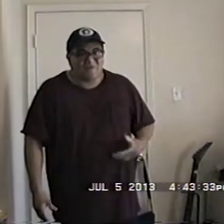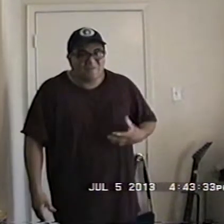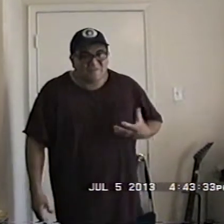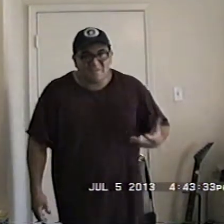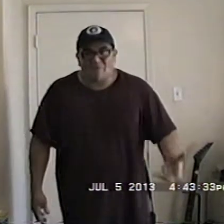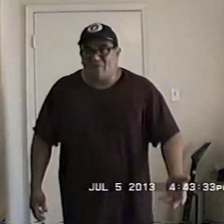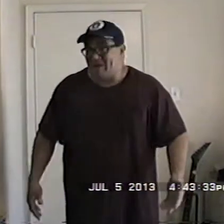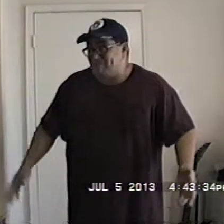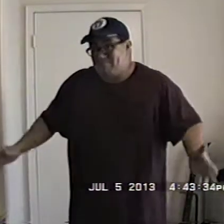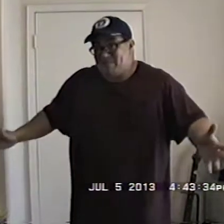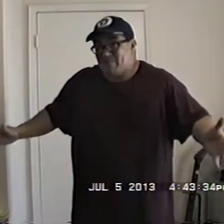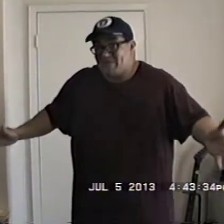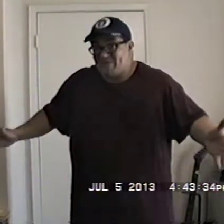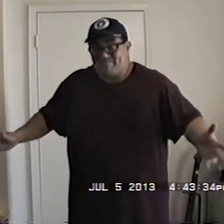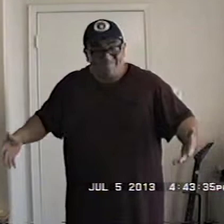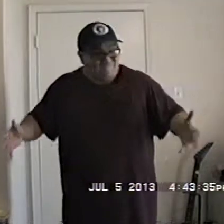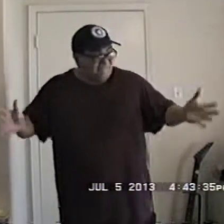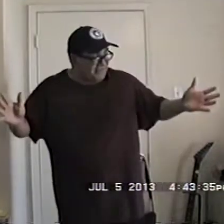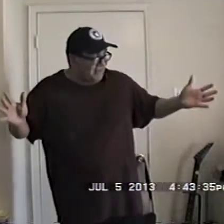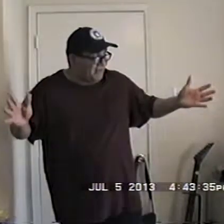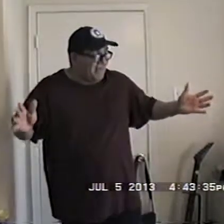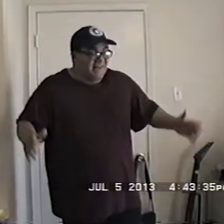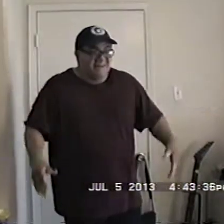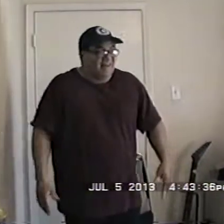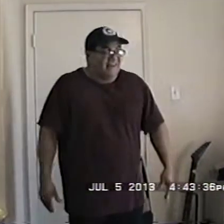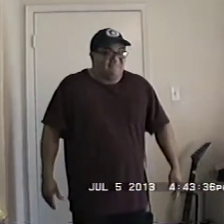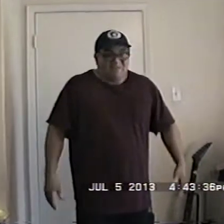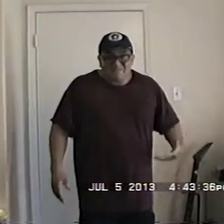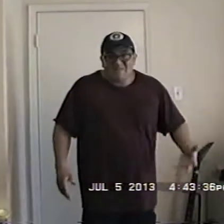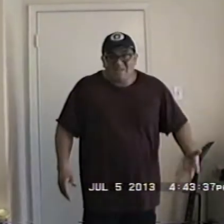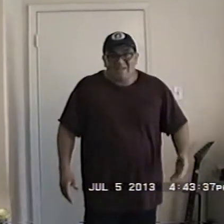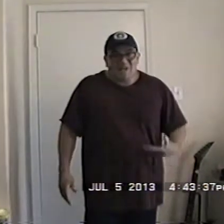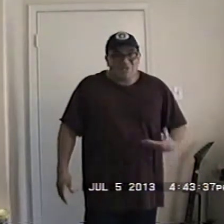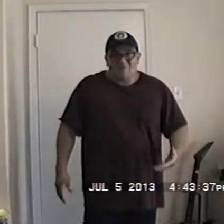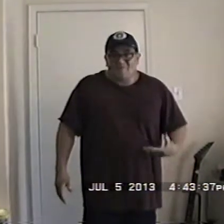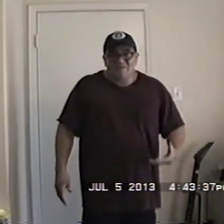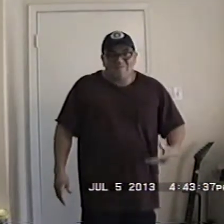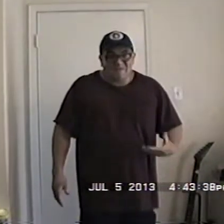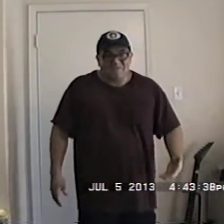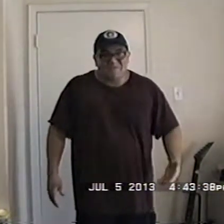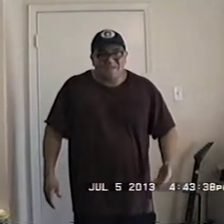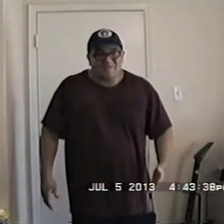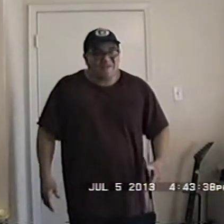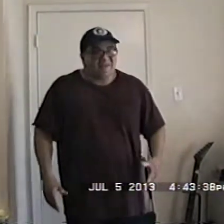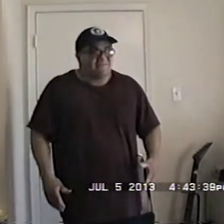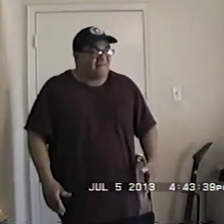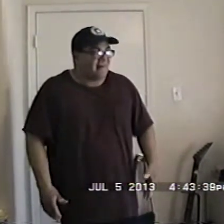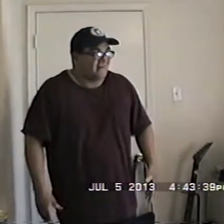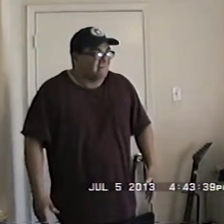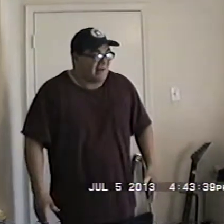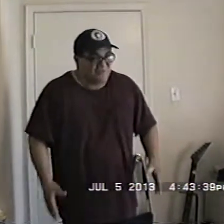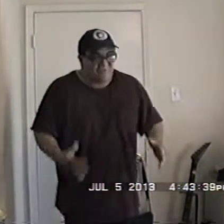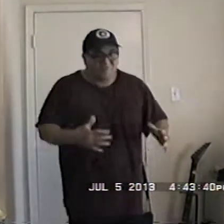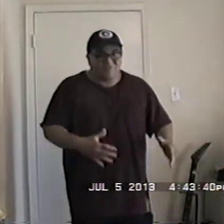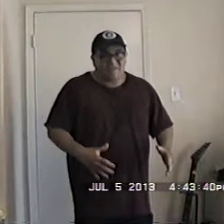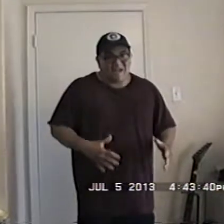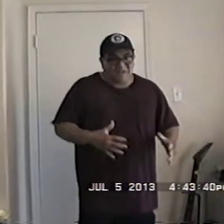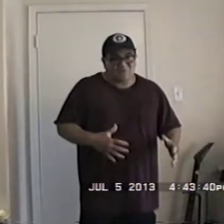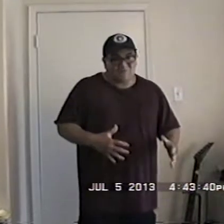residency program never did so big mistake I should have really investigated if my university actually